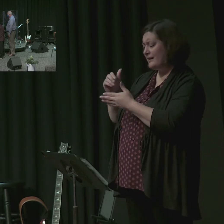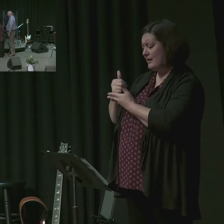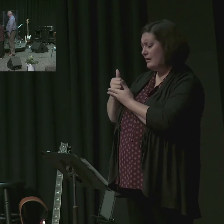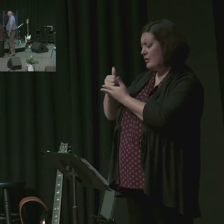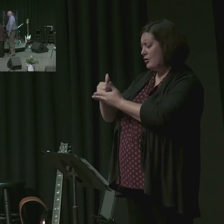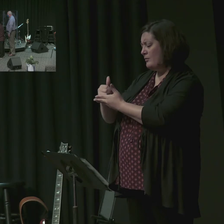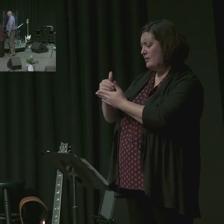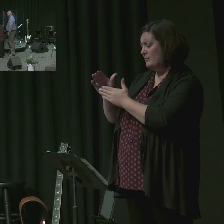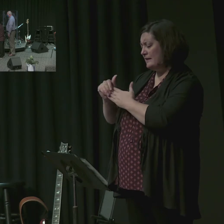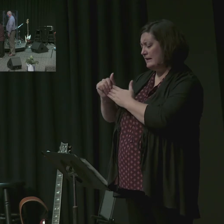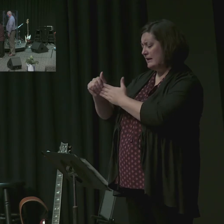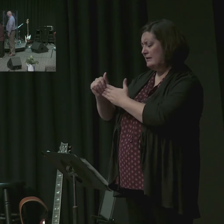here of fruitful ministry.